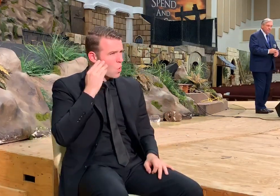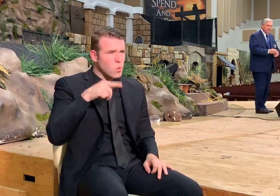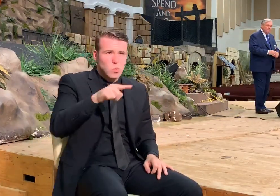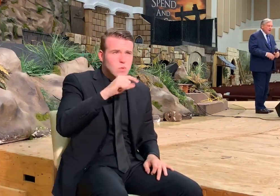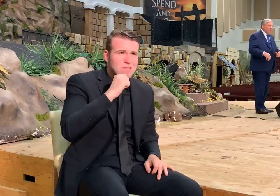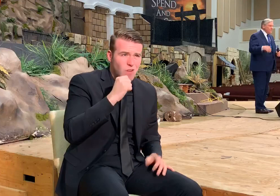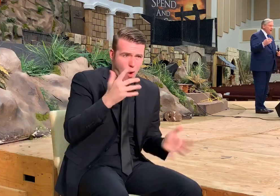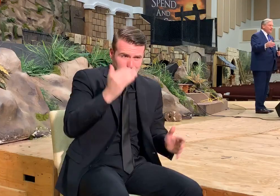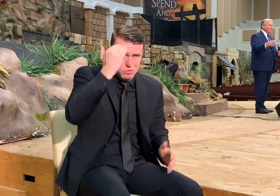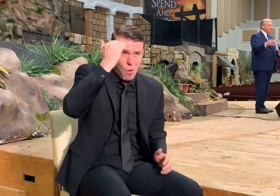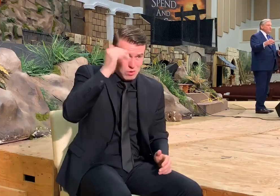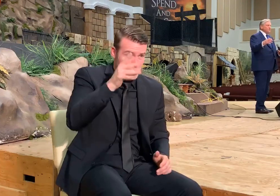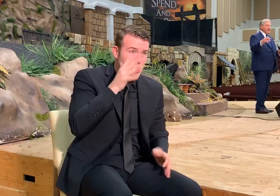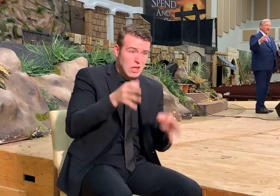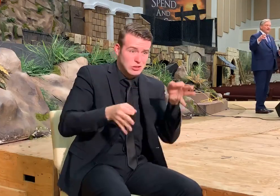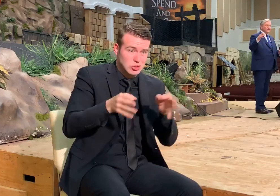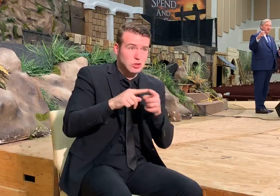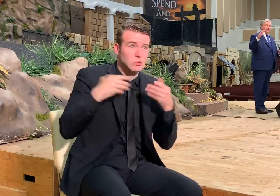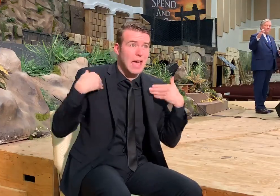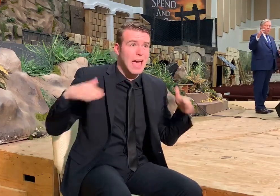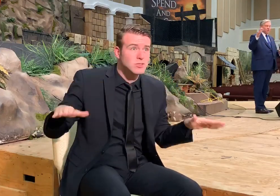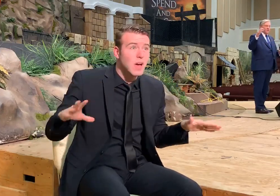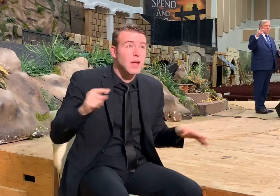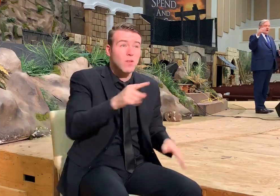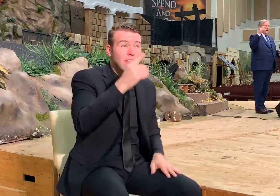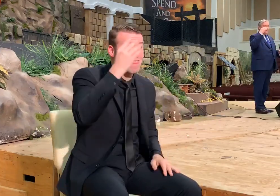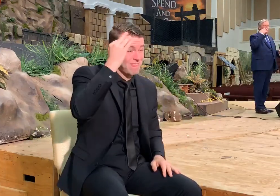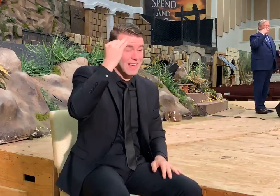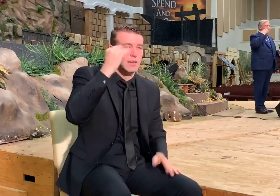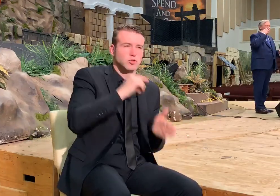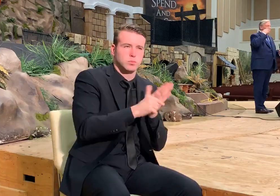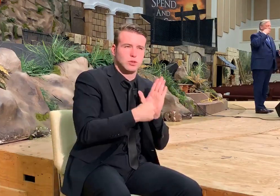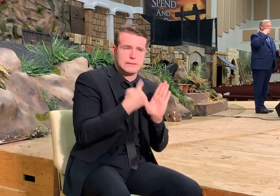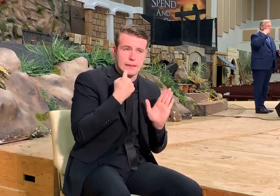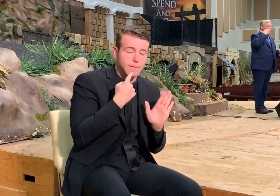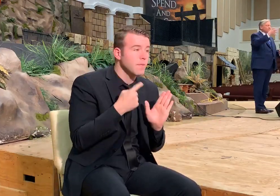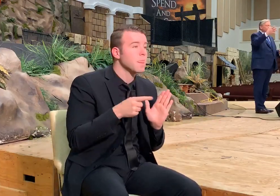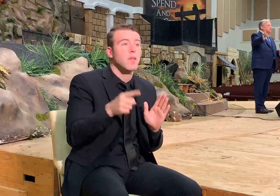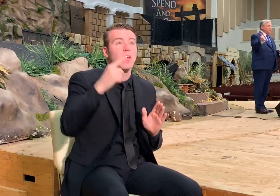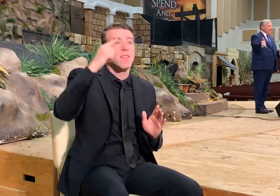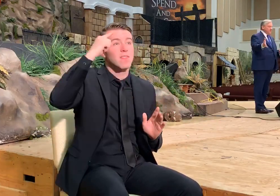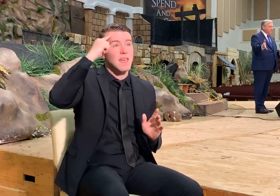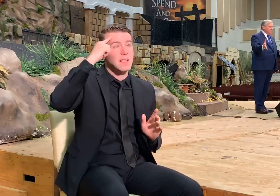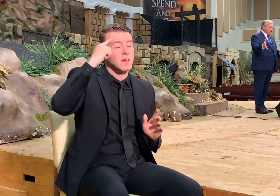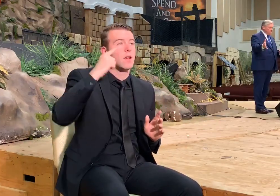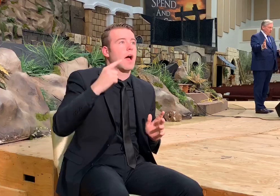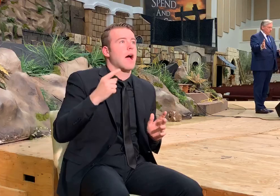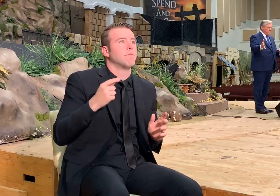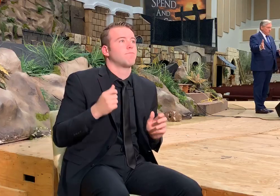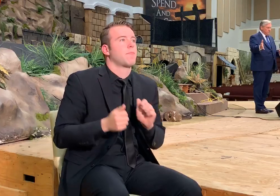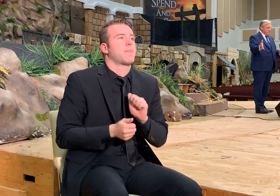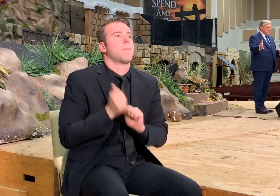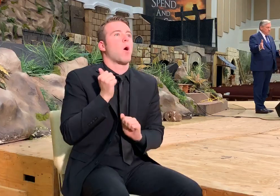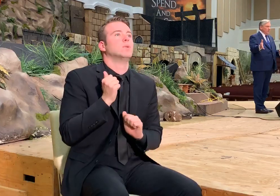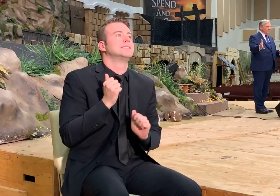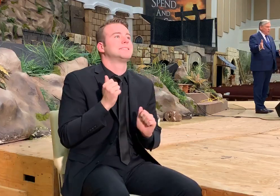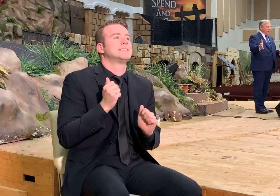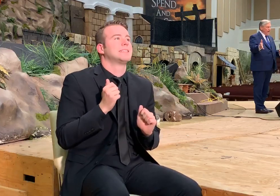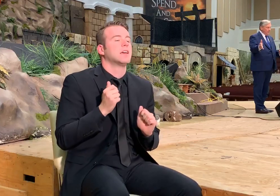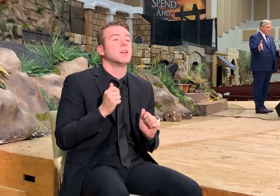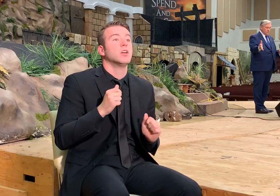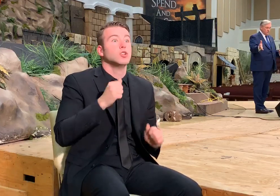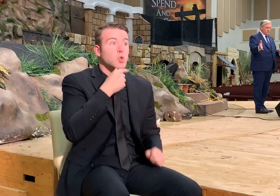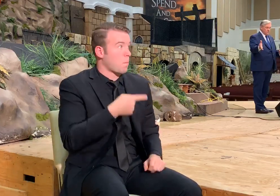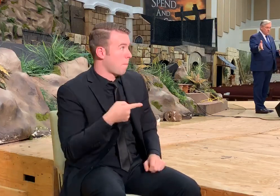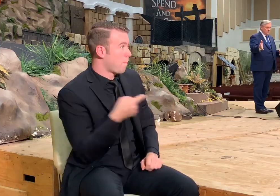angels? And think of what you think of the most simple saint in this church. Don't